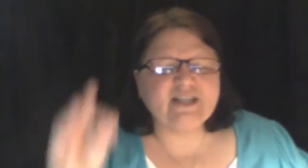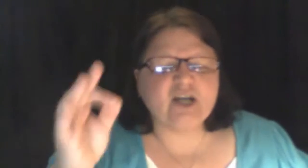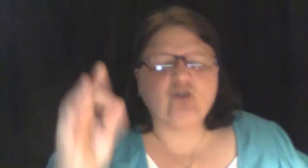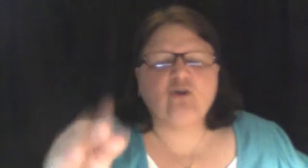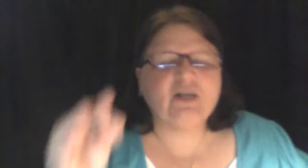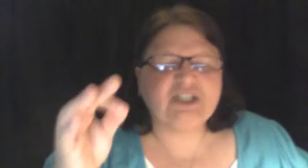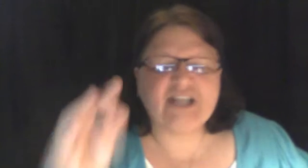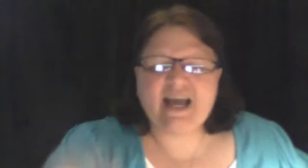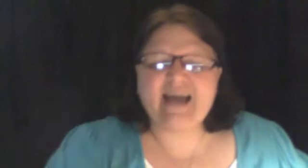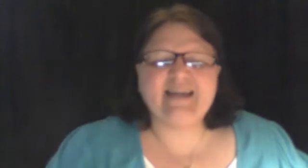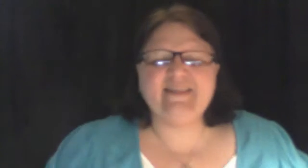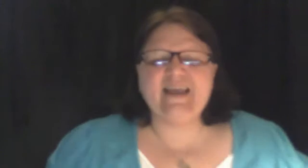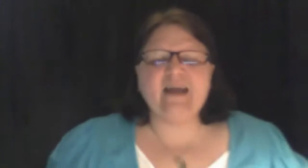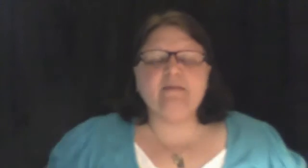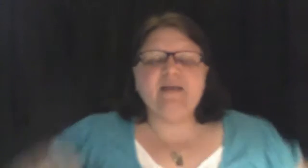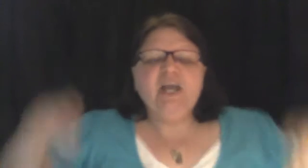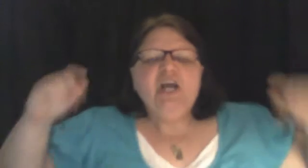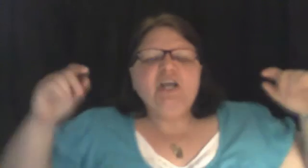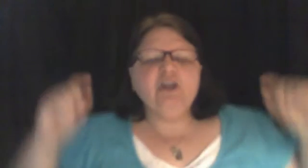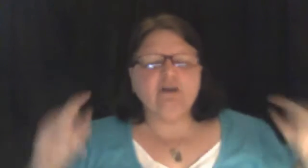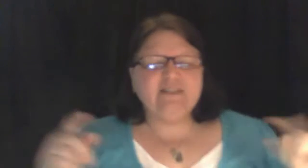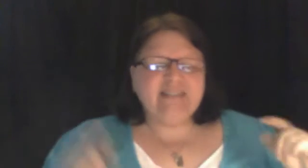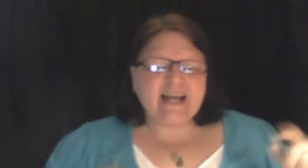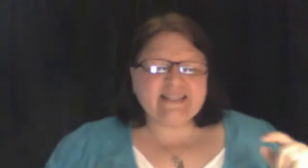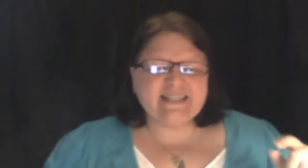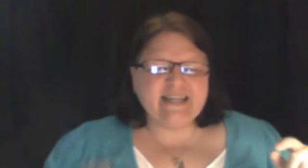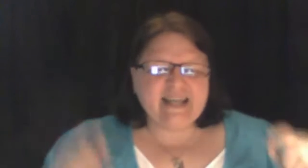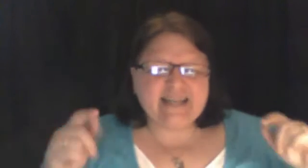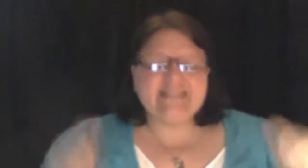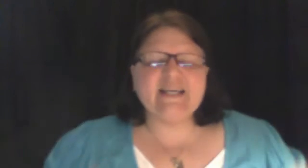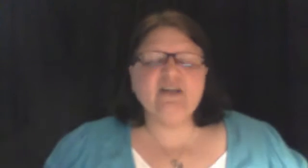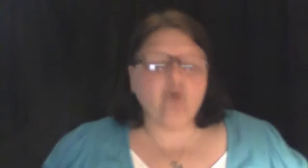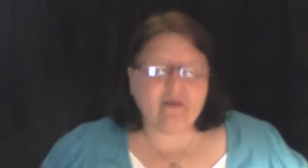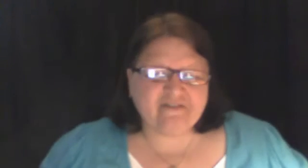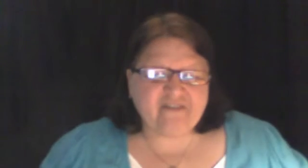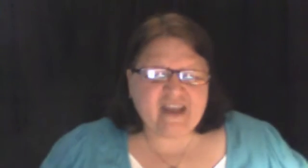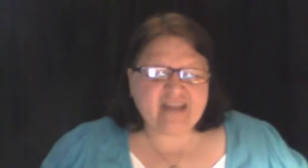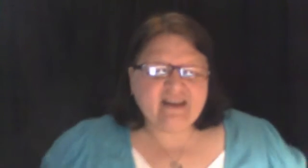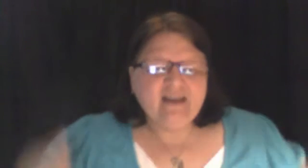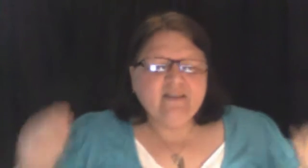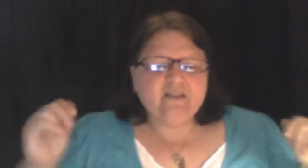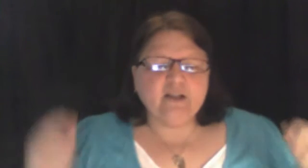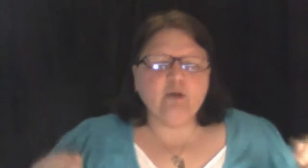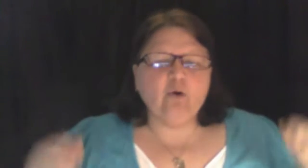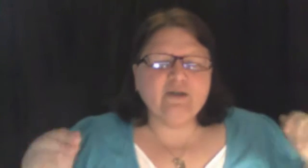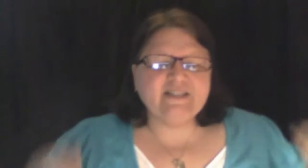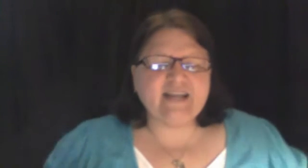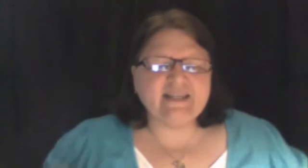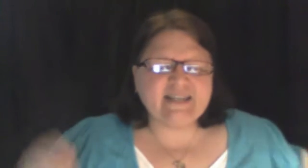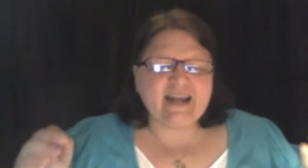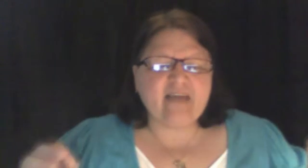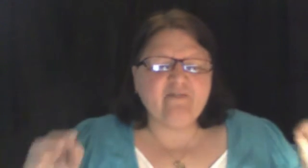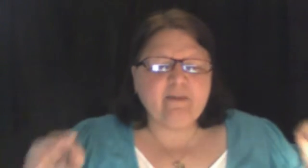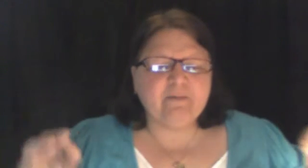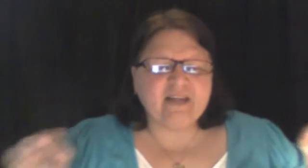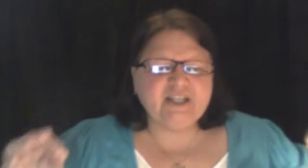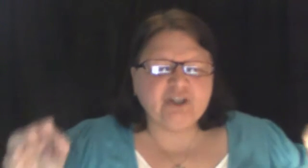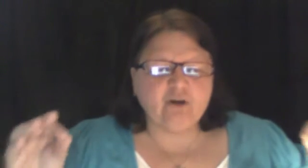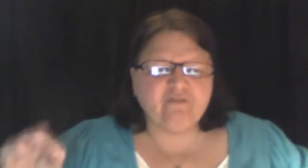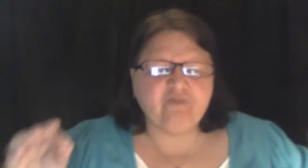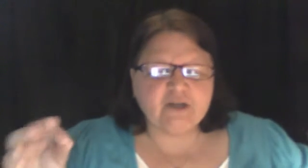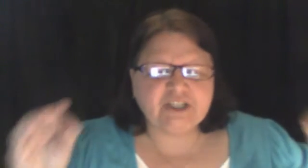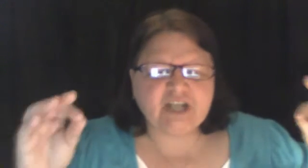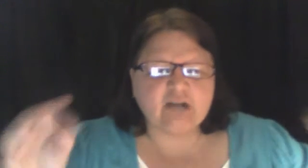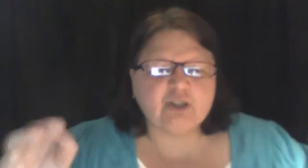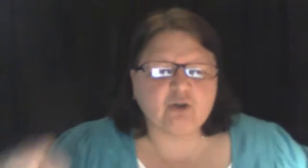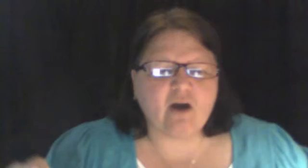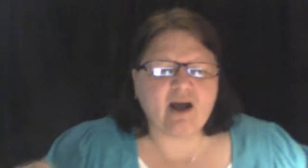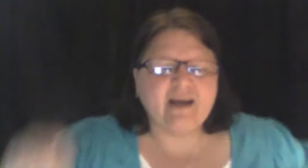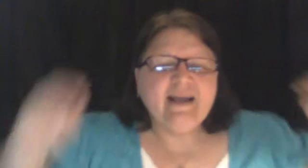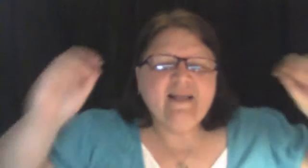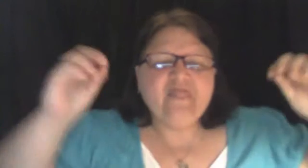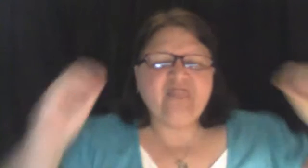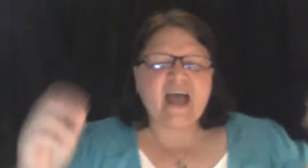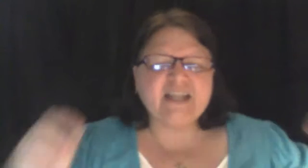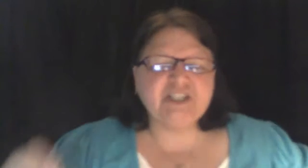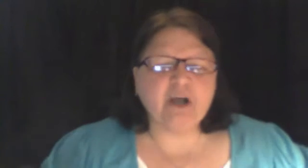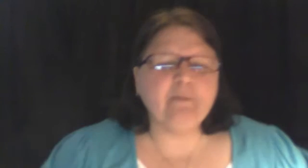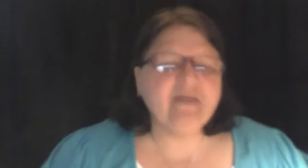that crush the head of the enemy. Your destiny is in your feet. The Lord says that every place your foot shall trod, that shall be